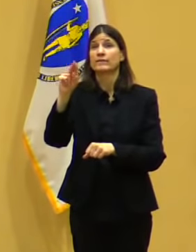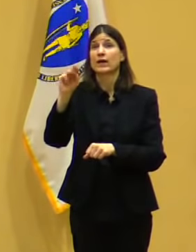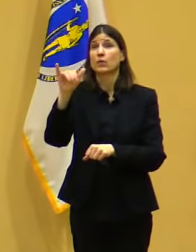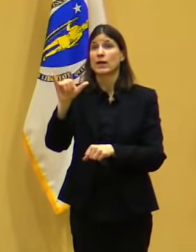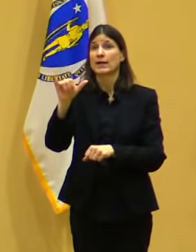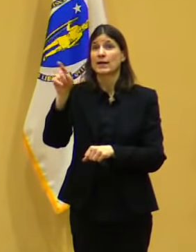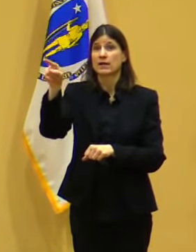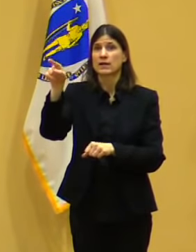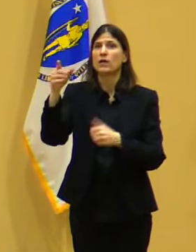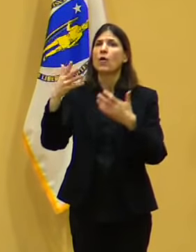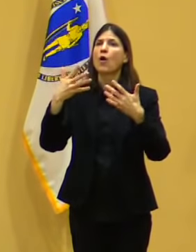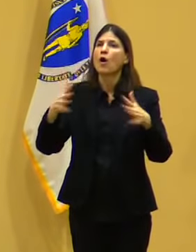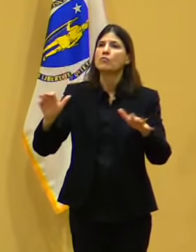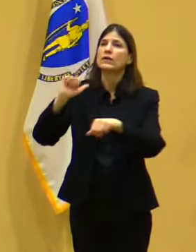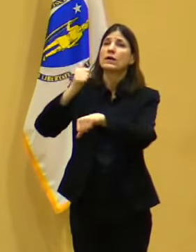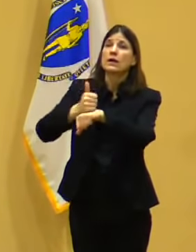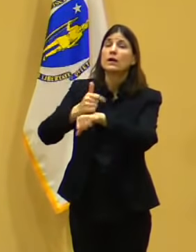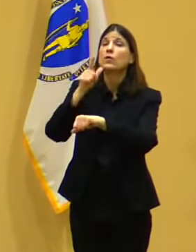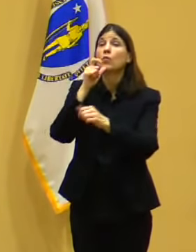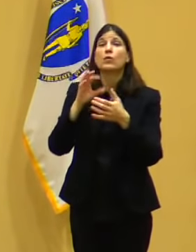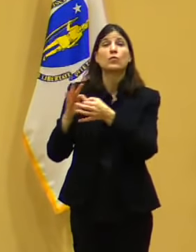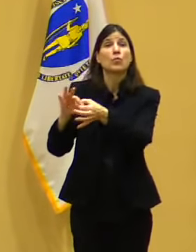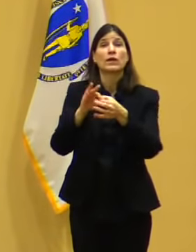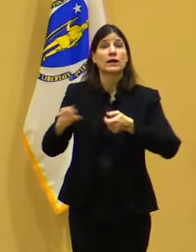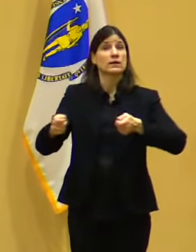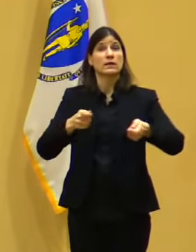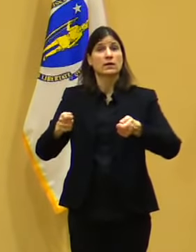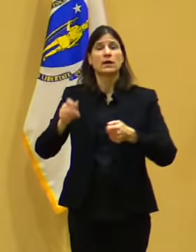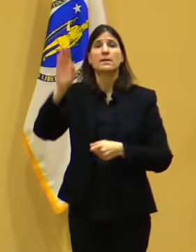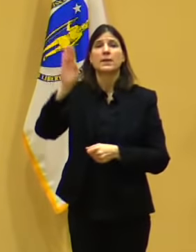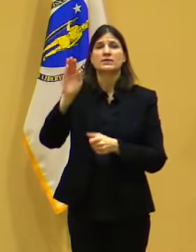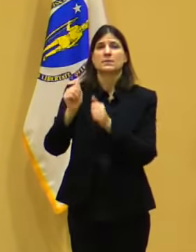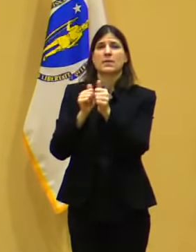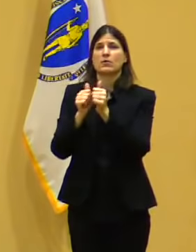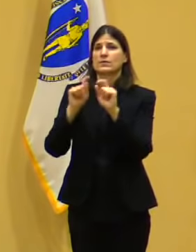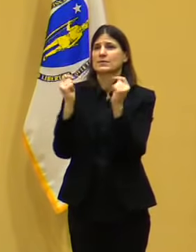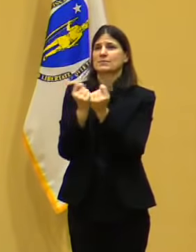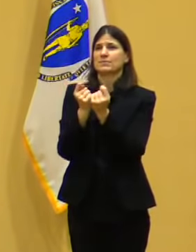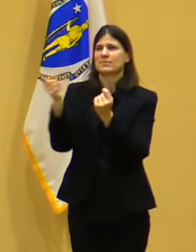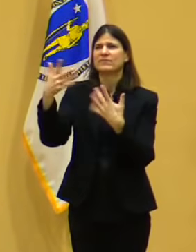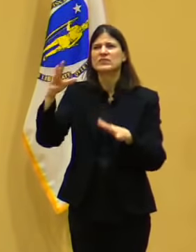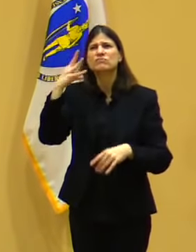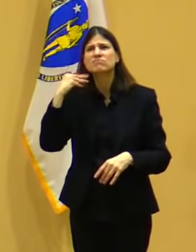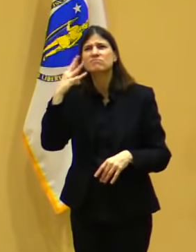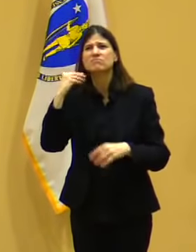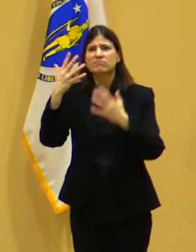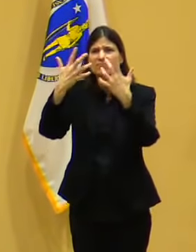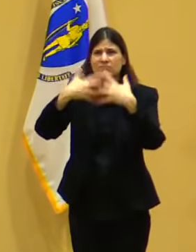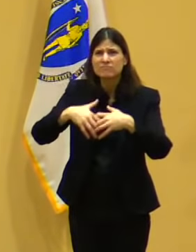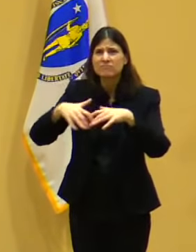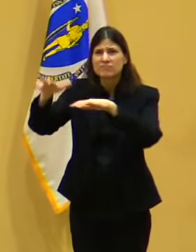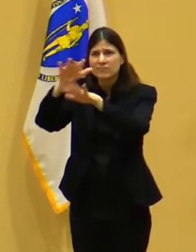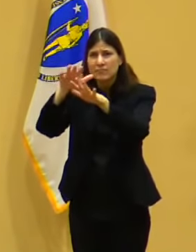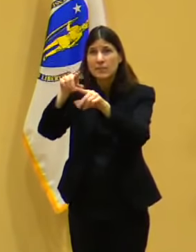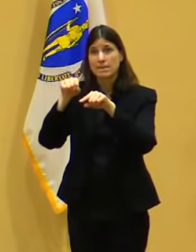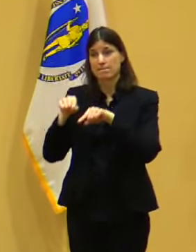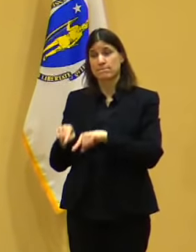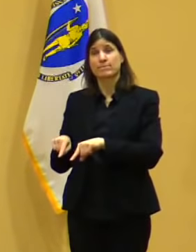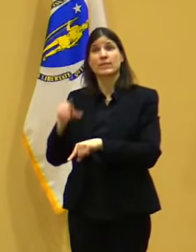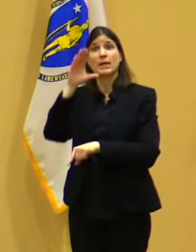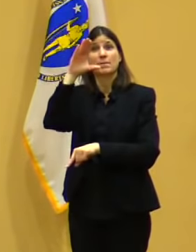Marathon. We're helping with the logistics there. And the folks at Gillette, I mean, they're very, I mean,